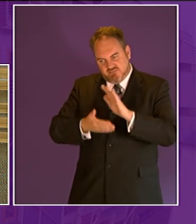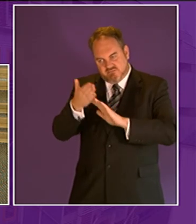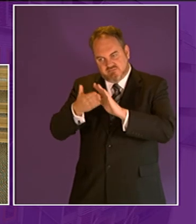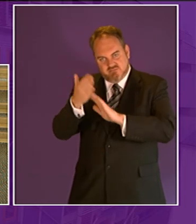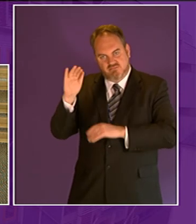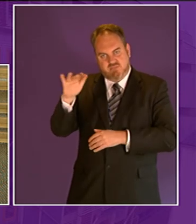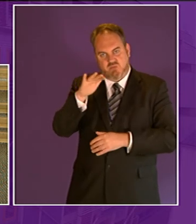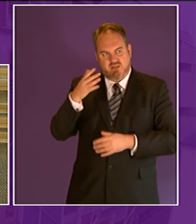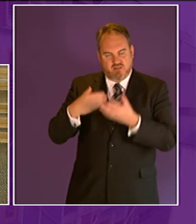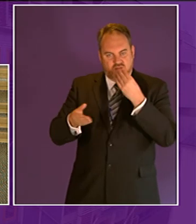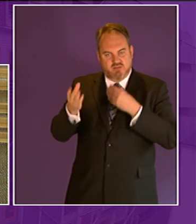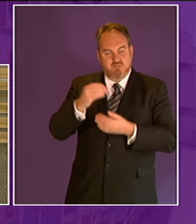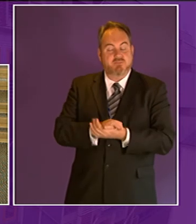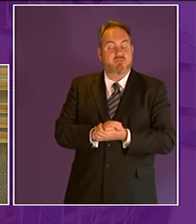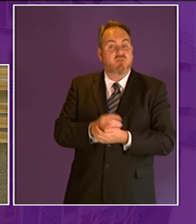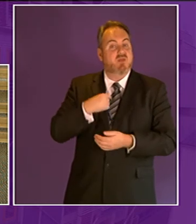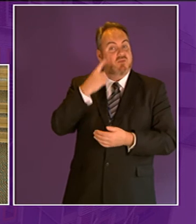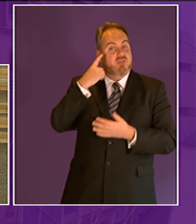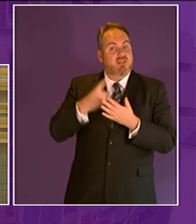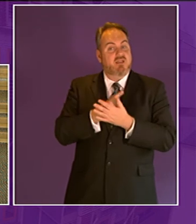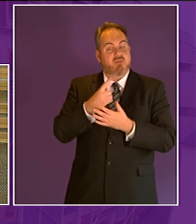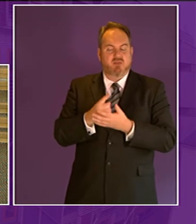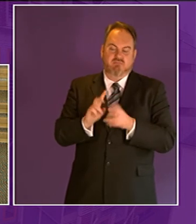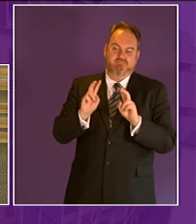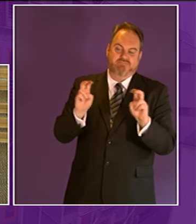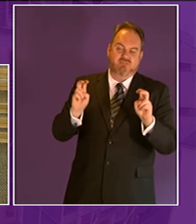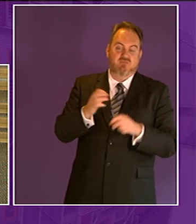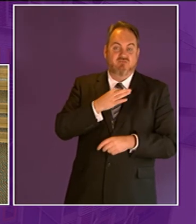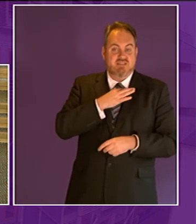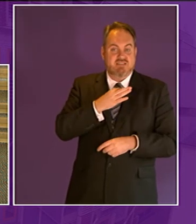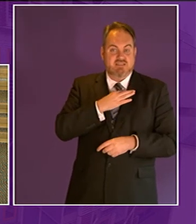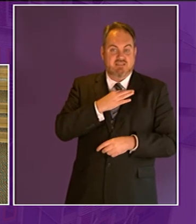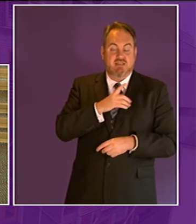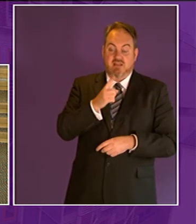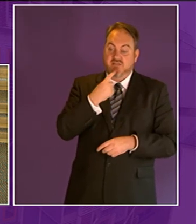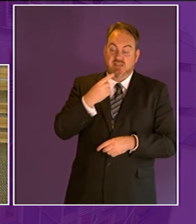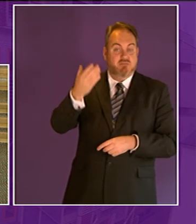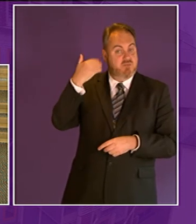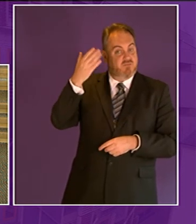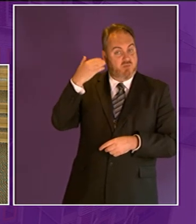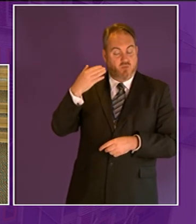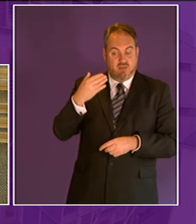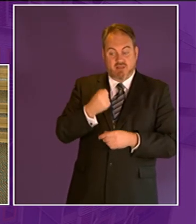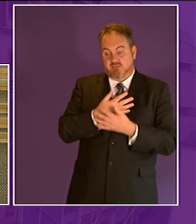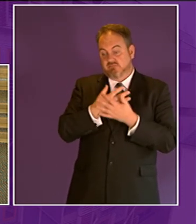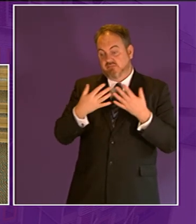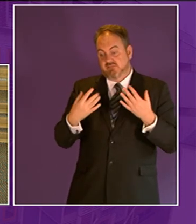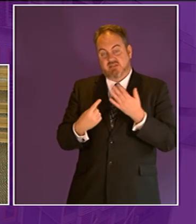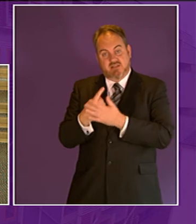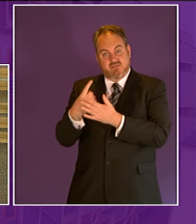ross greer about risk and i want to just say and i've said it previously a number of events centered around our play agenda